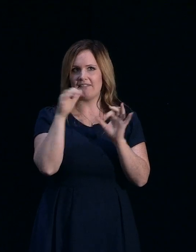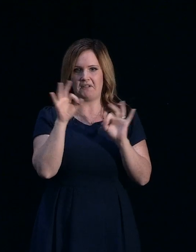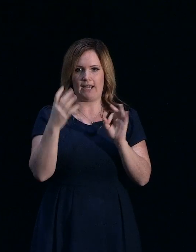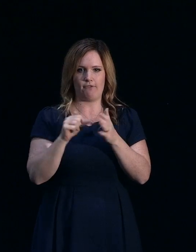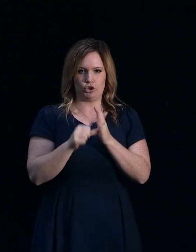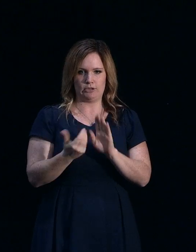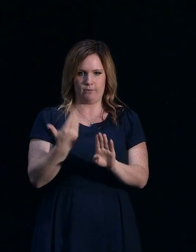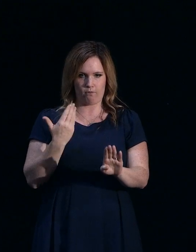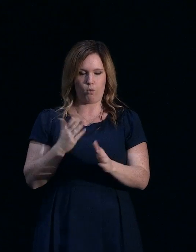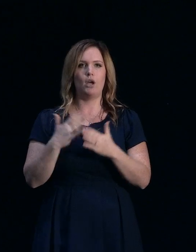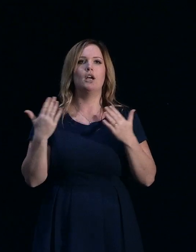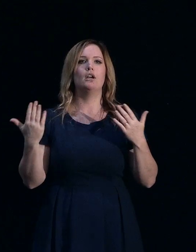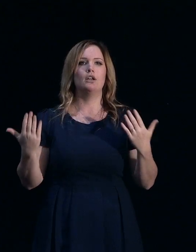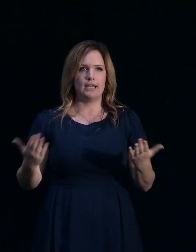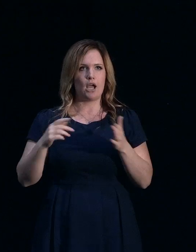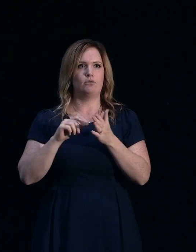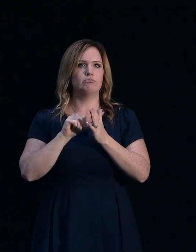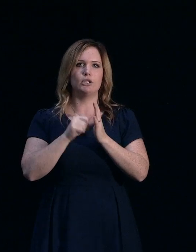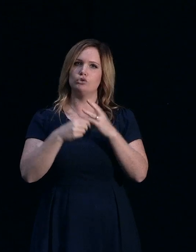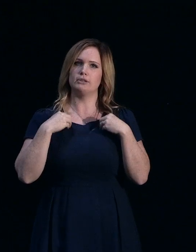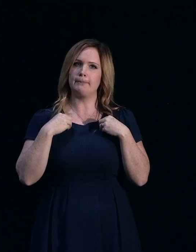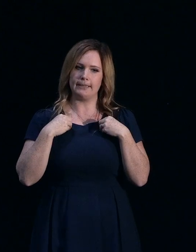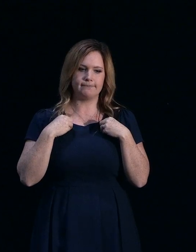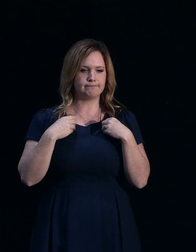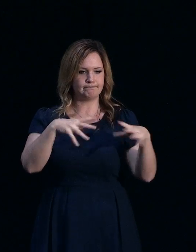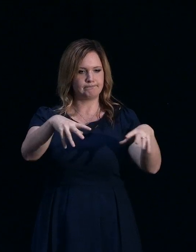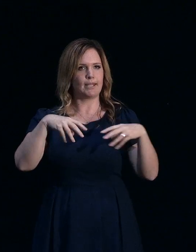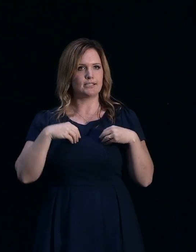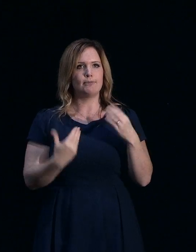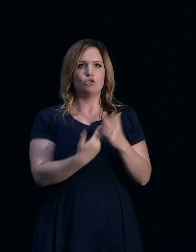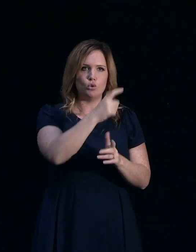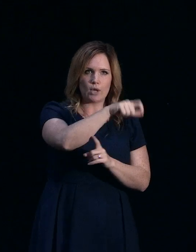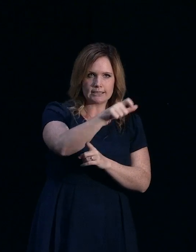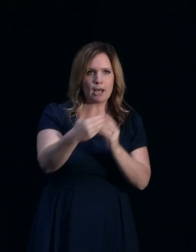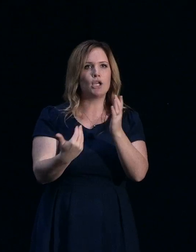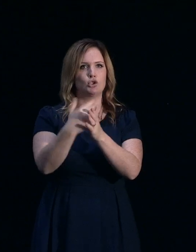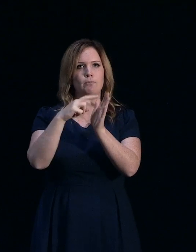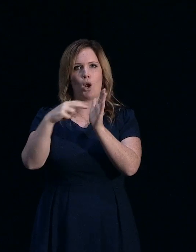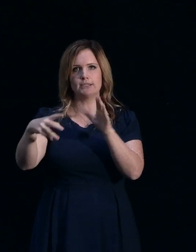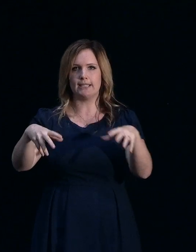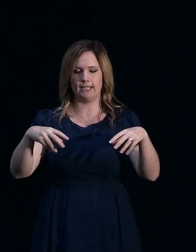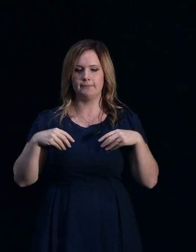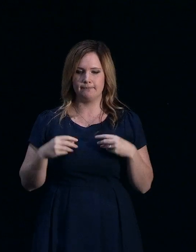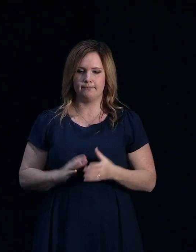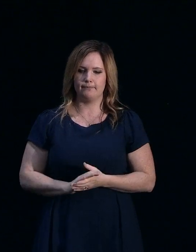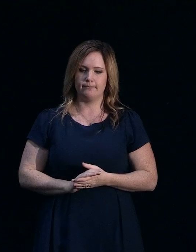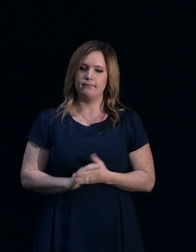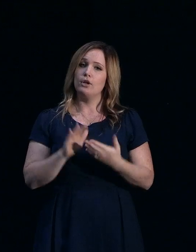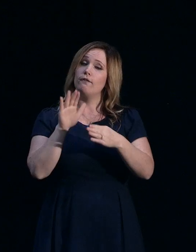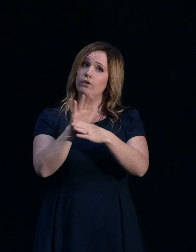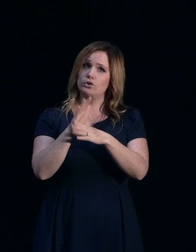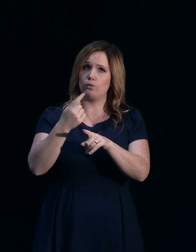Most insurers have now opened that up. But what we will be looking for going forward is some kind of assurance